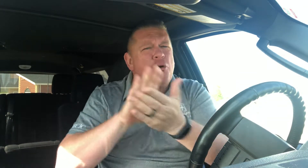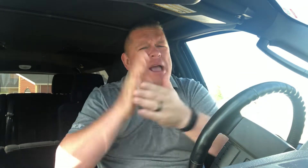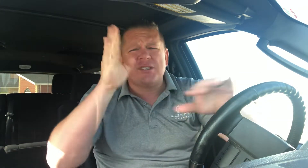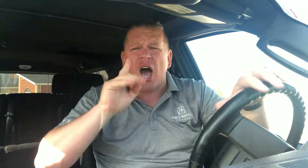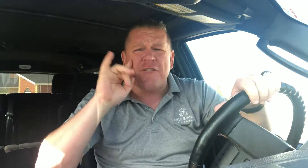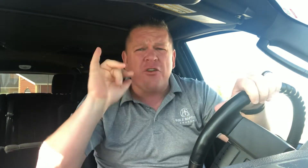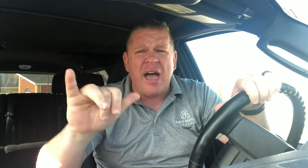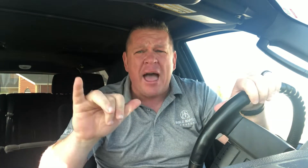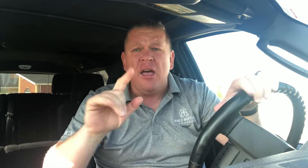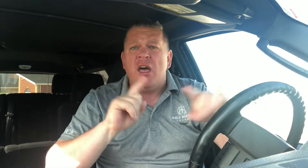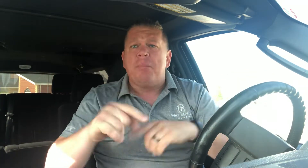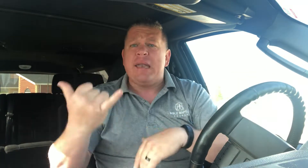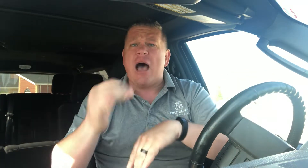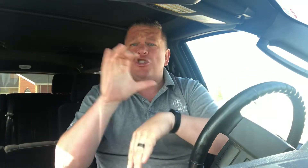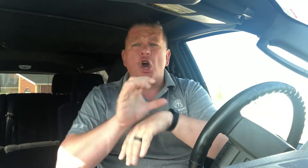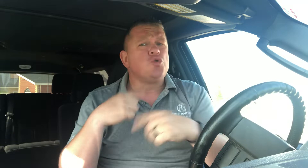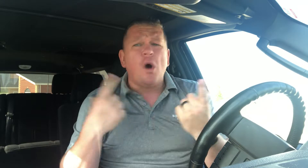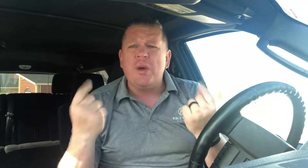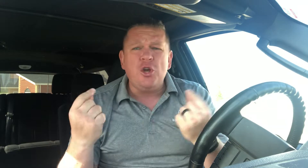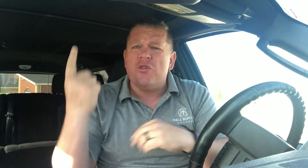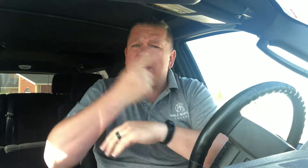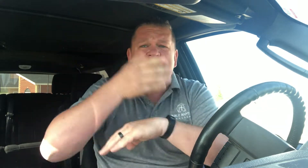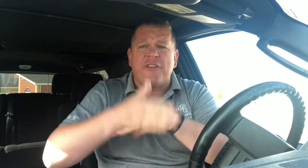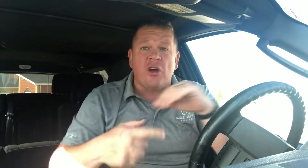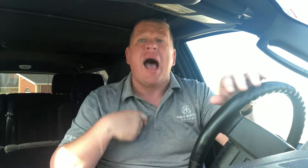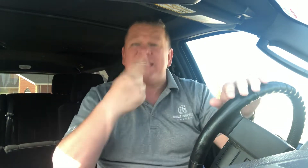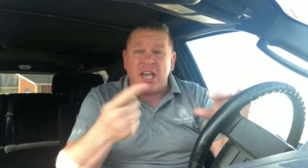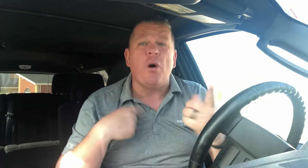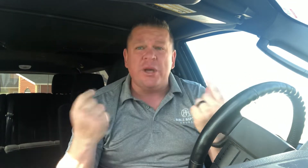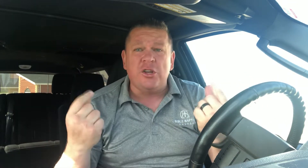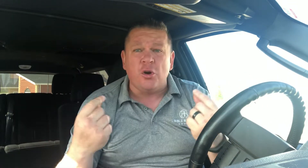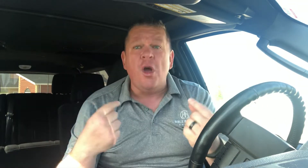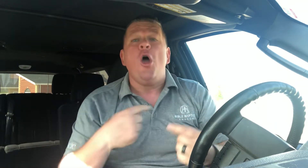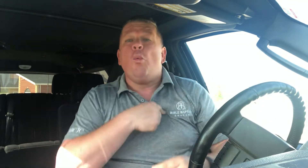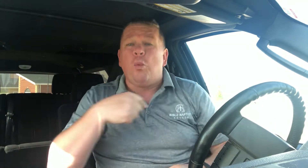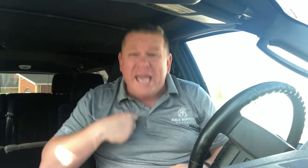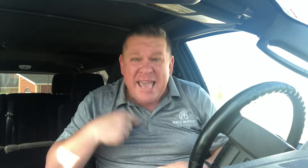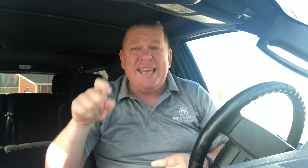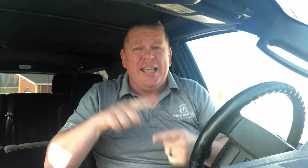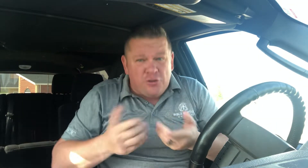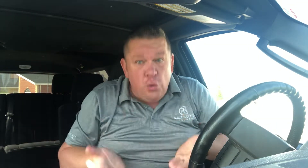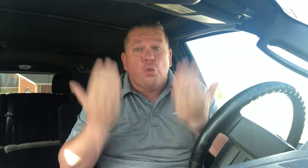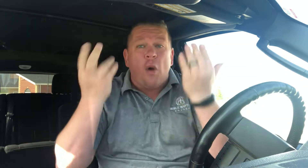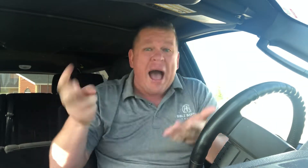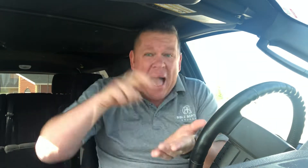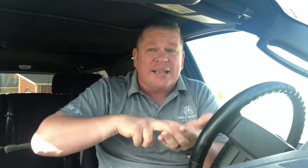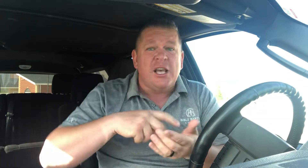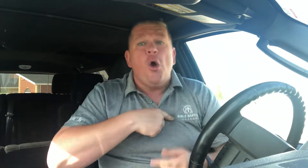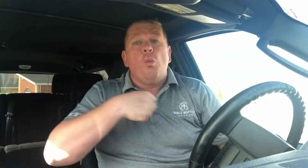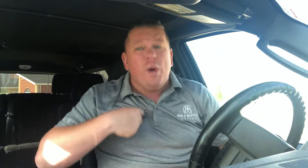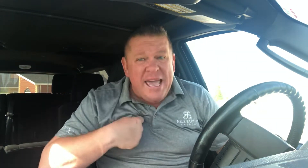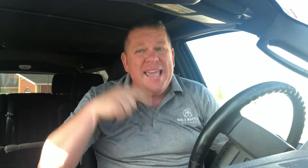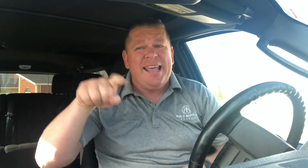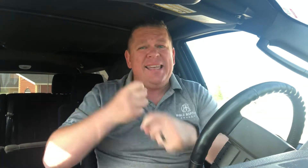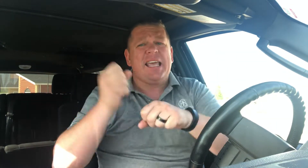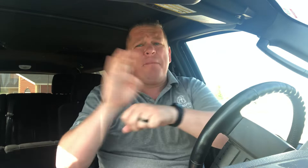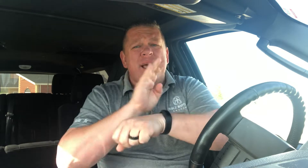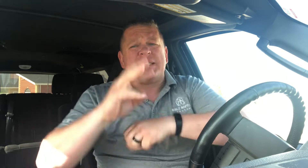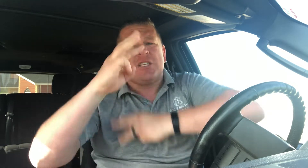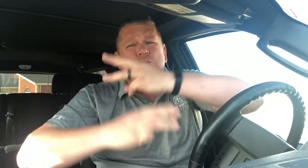Praise God for that. But now, church, what do we do the day after? I tell you what we do. We need to rise. We need to get busy. This